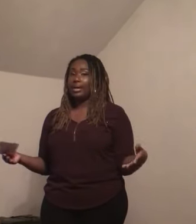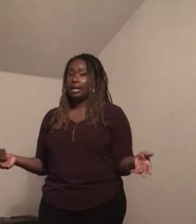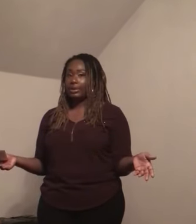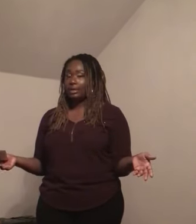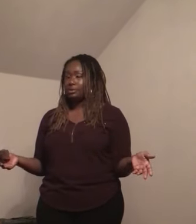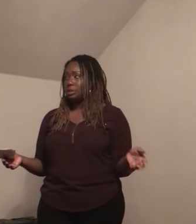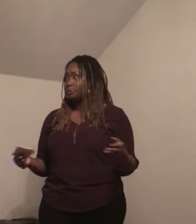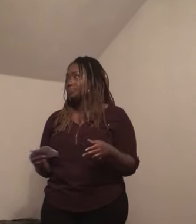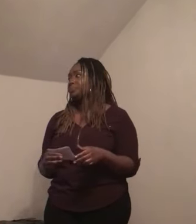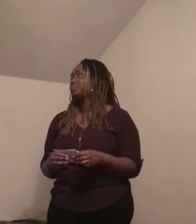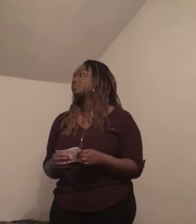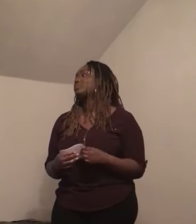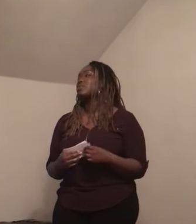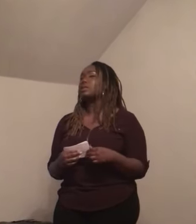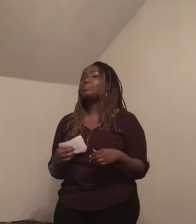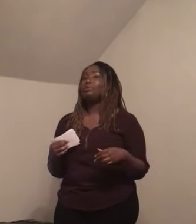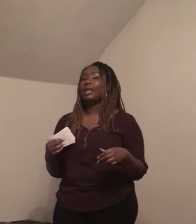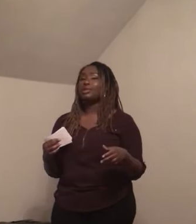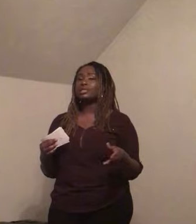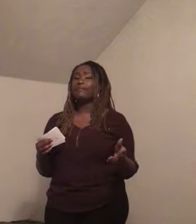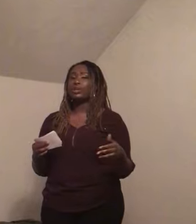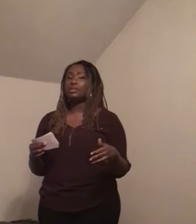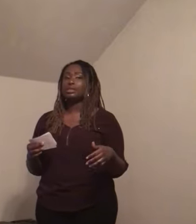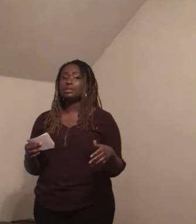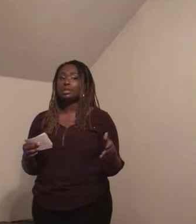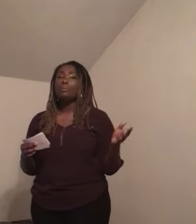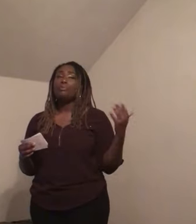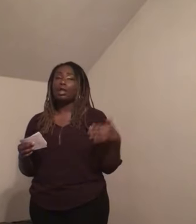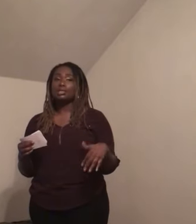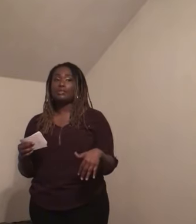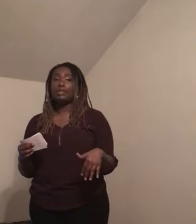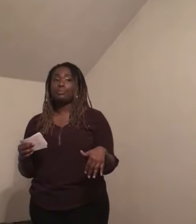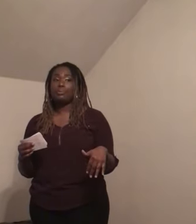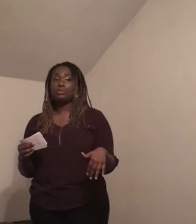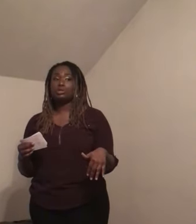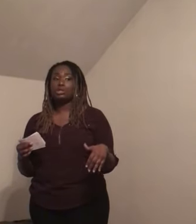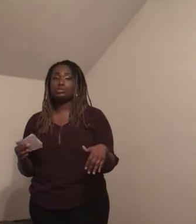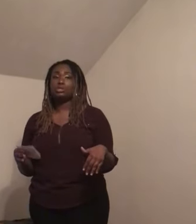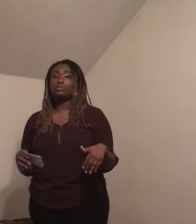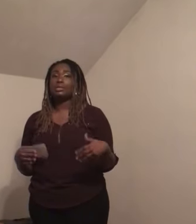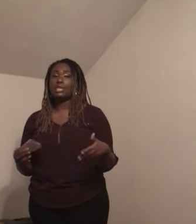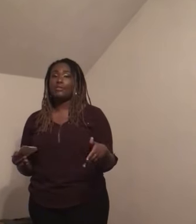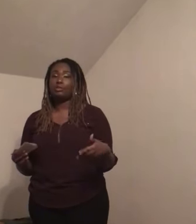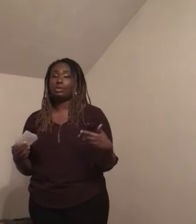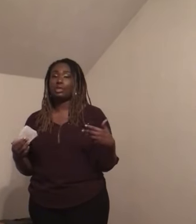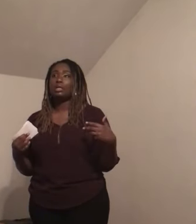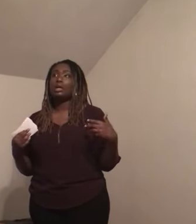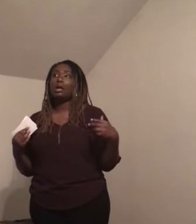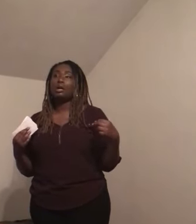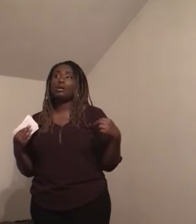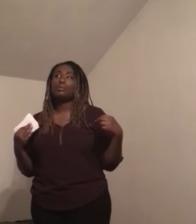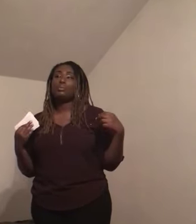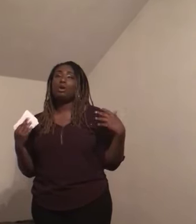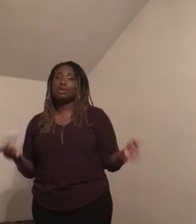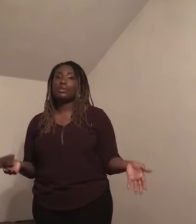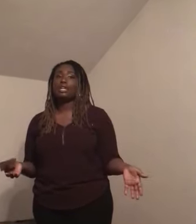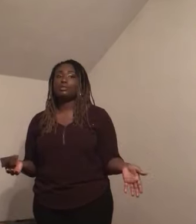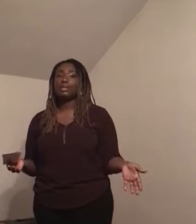backgrounds. So, putting yourself first, putting yourself in people's shoes who are deaf or hard of hearing,